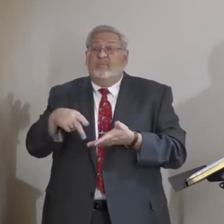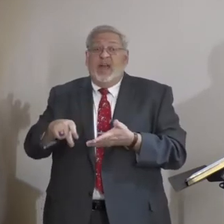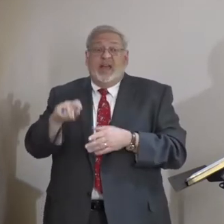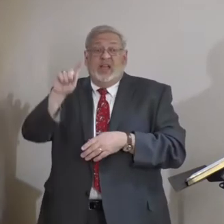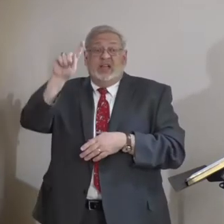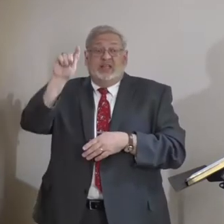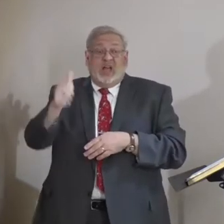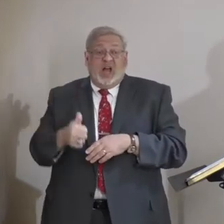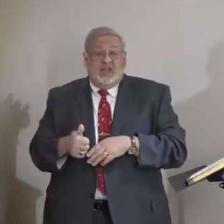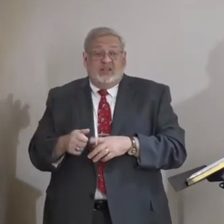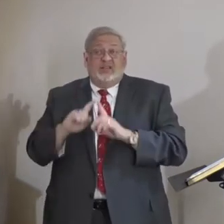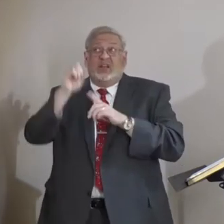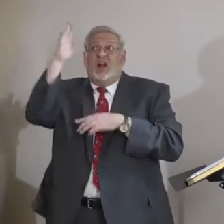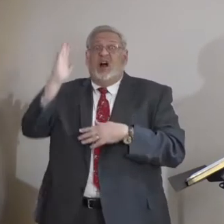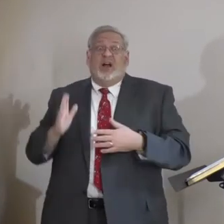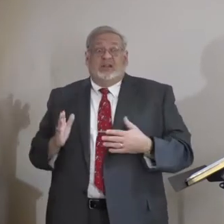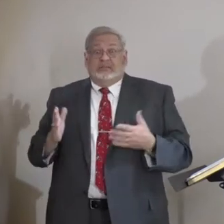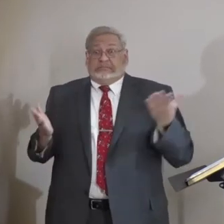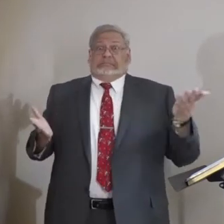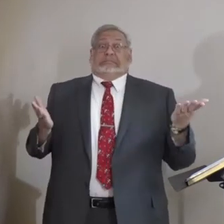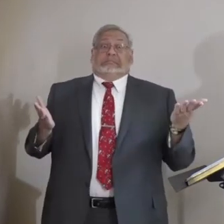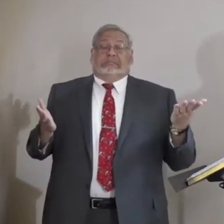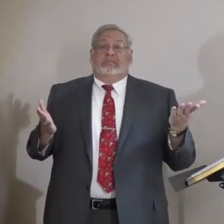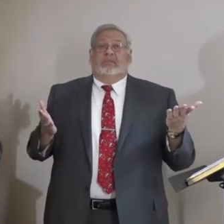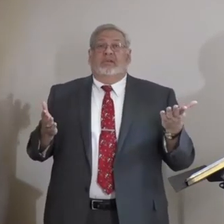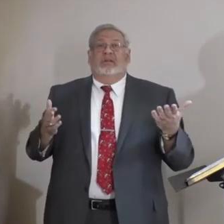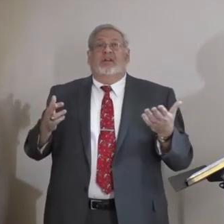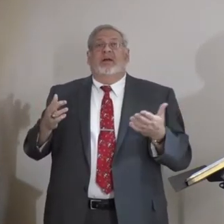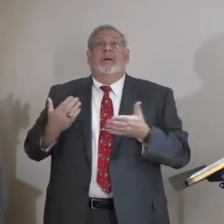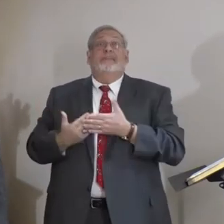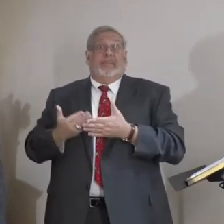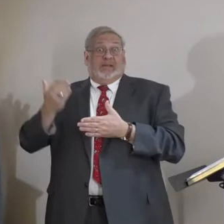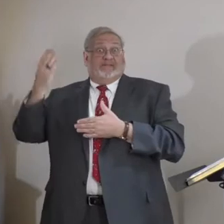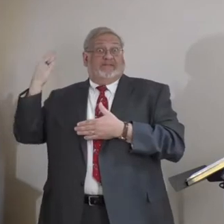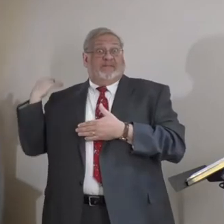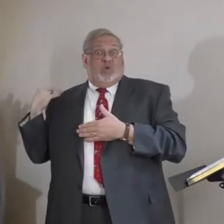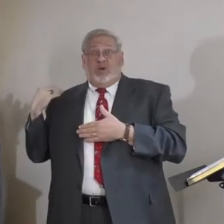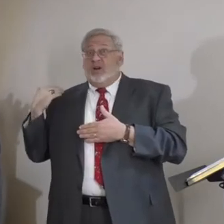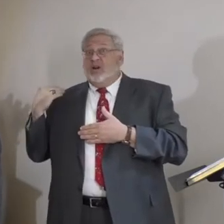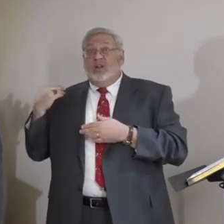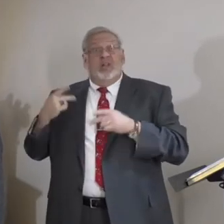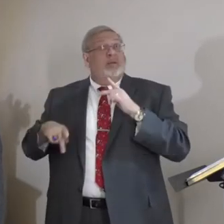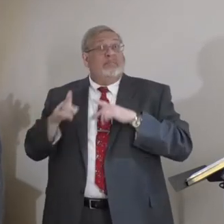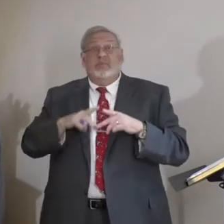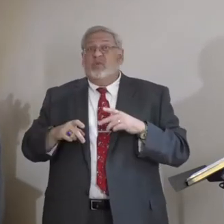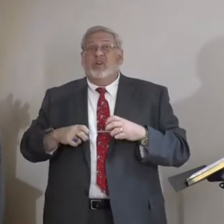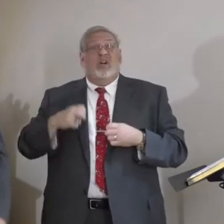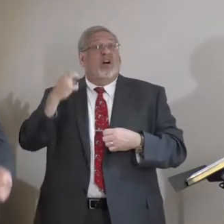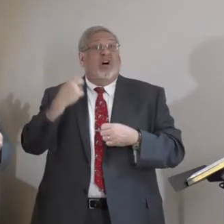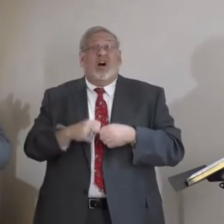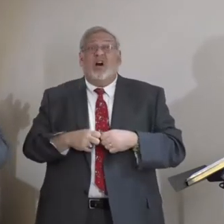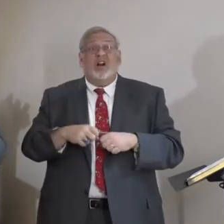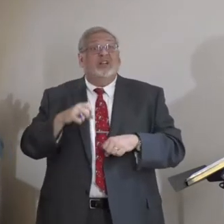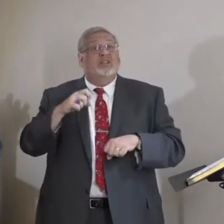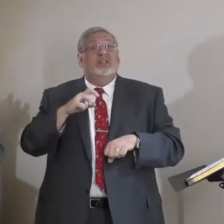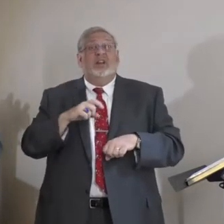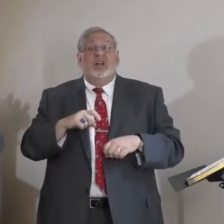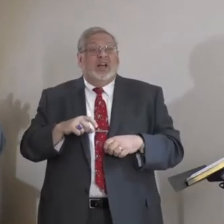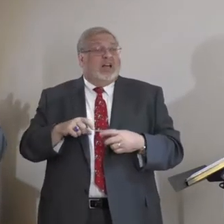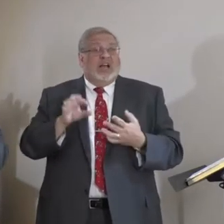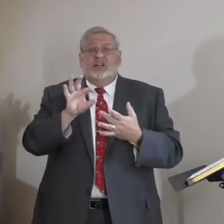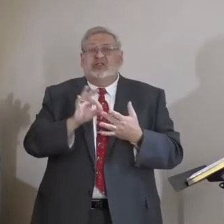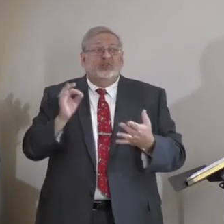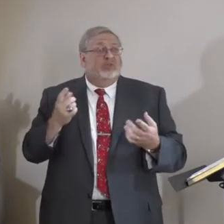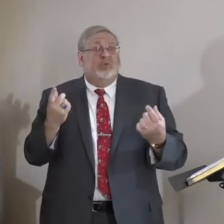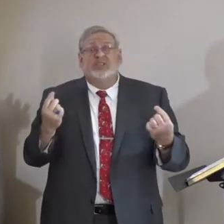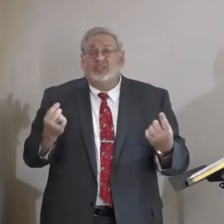tithe to God? The governors before Nehemiah were putting the people in the awful spot of choosing what they had to